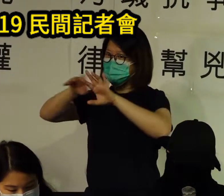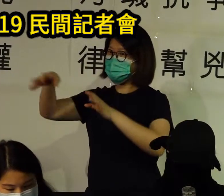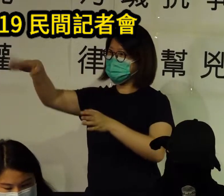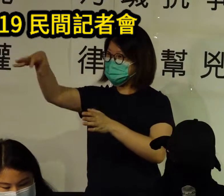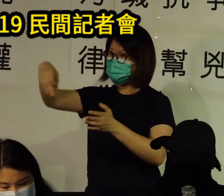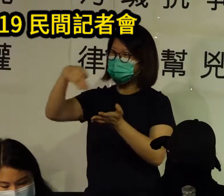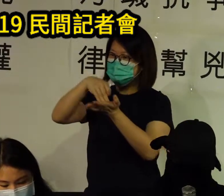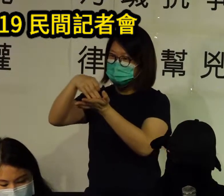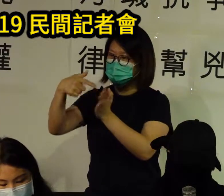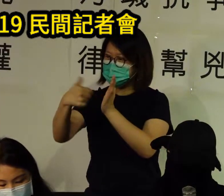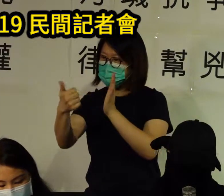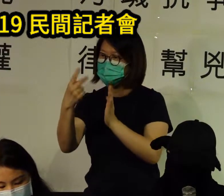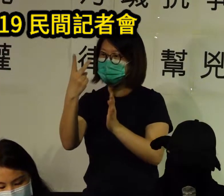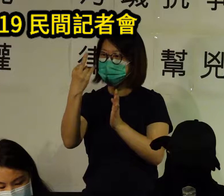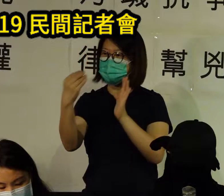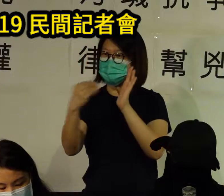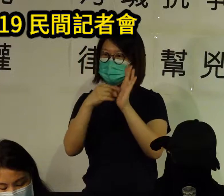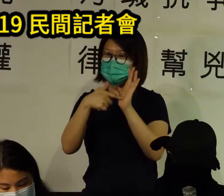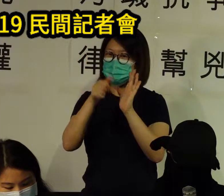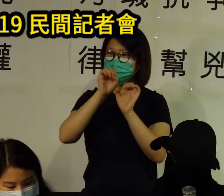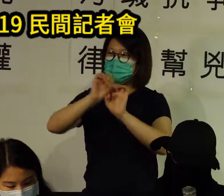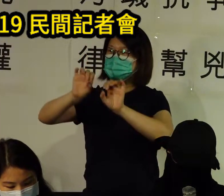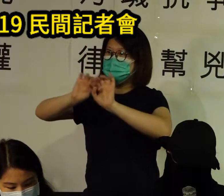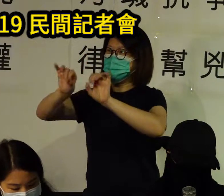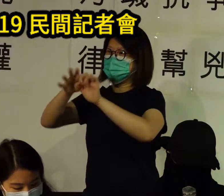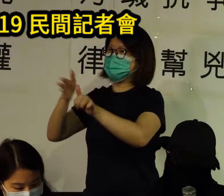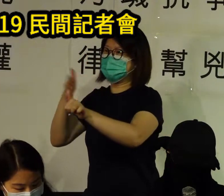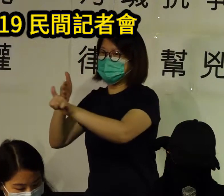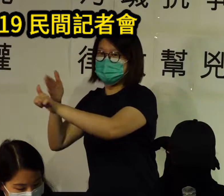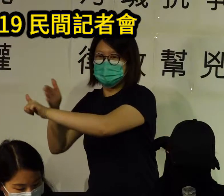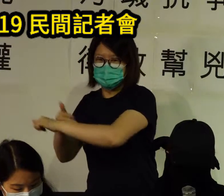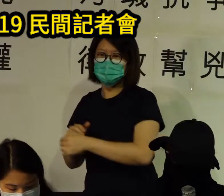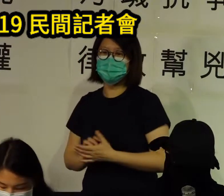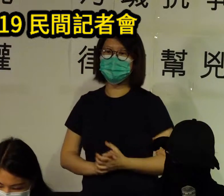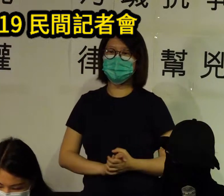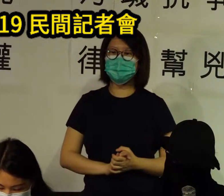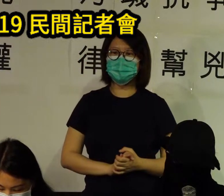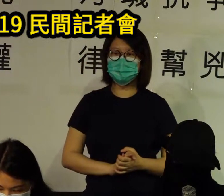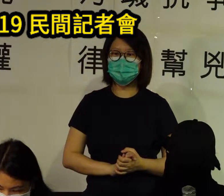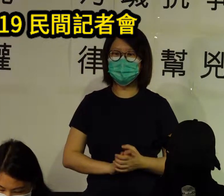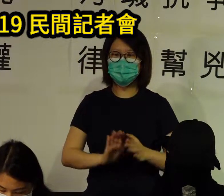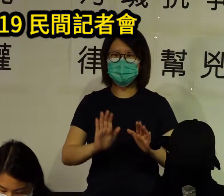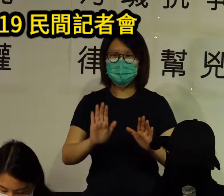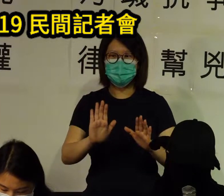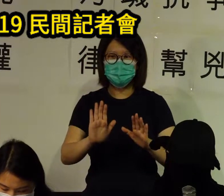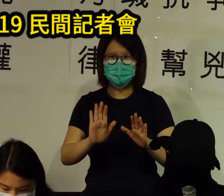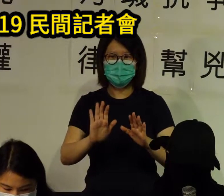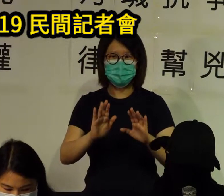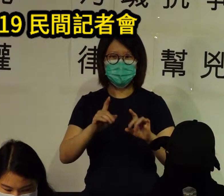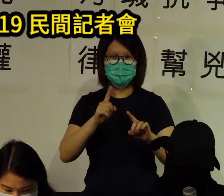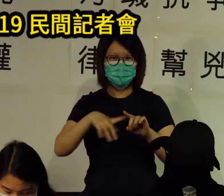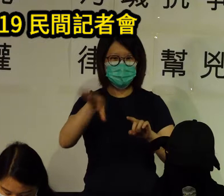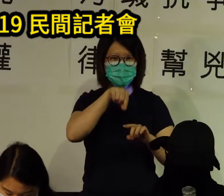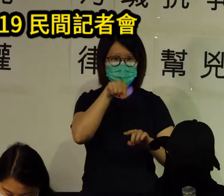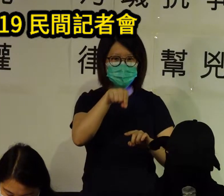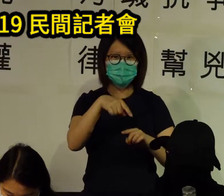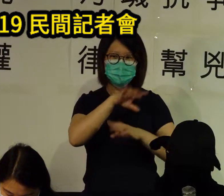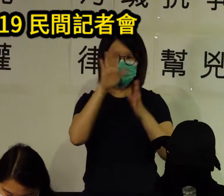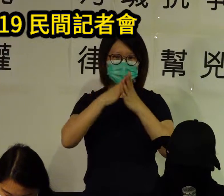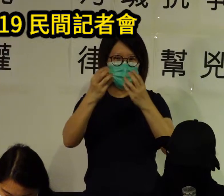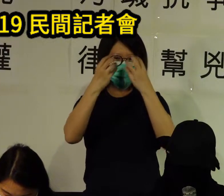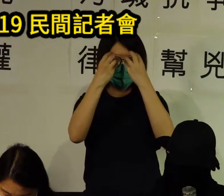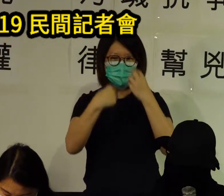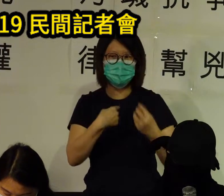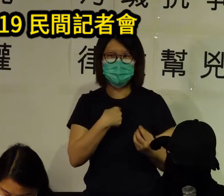rather it only serves to preserve the integrity of the ruling power and the so-called national security of the total